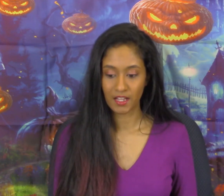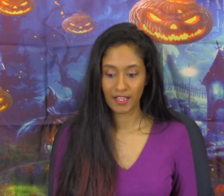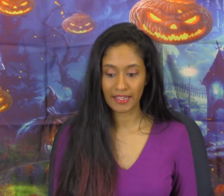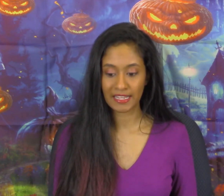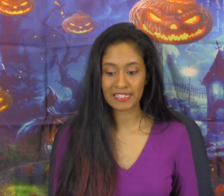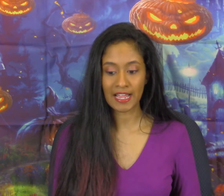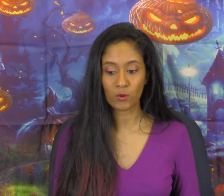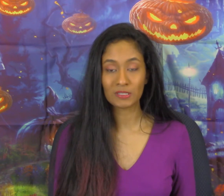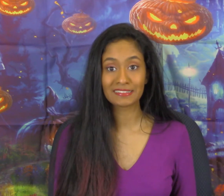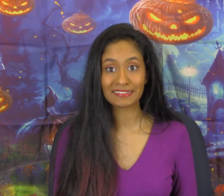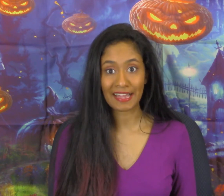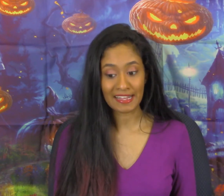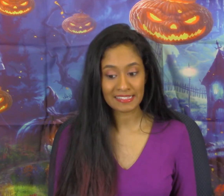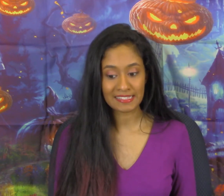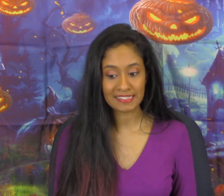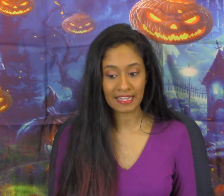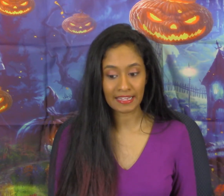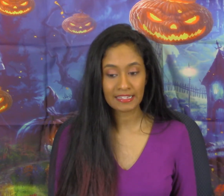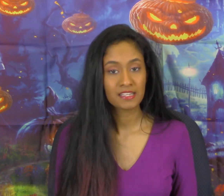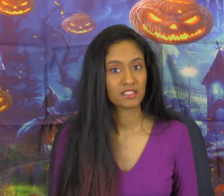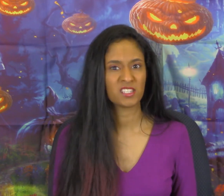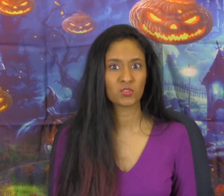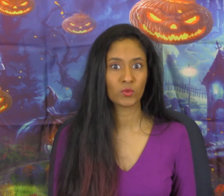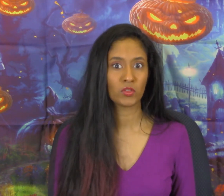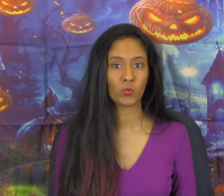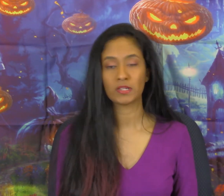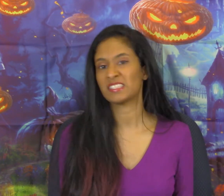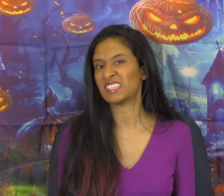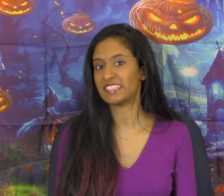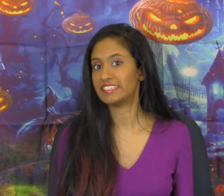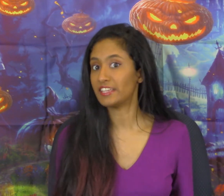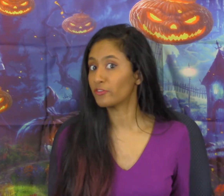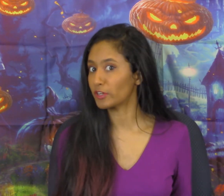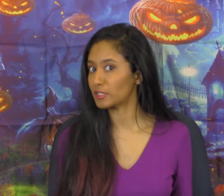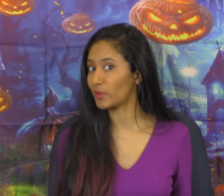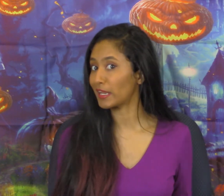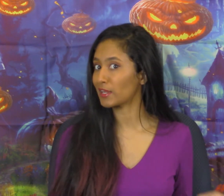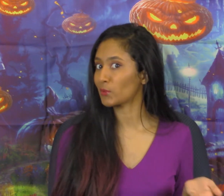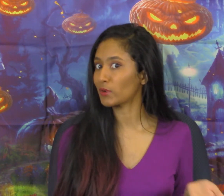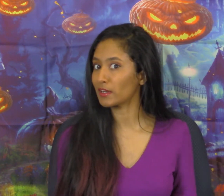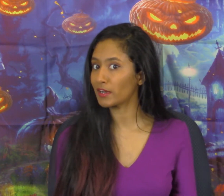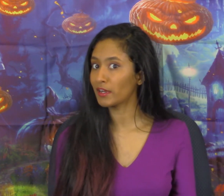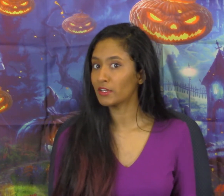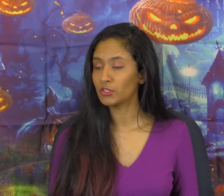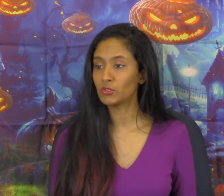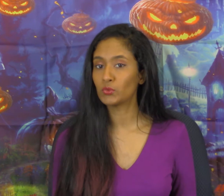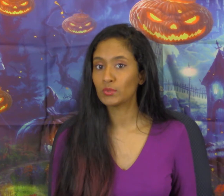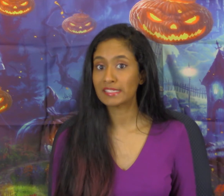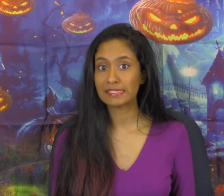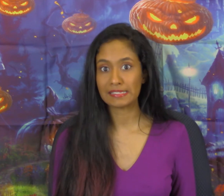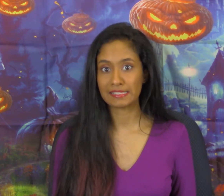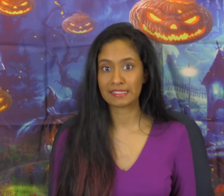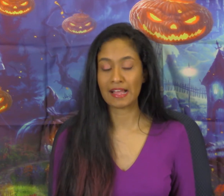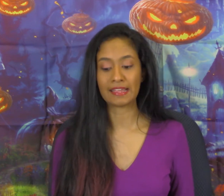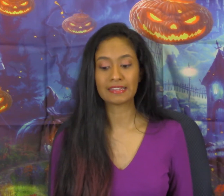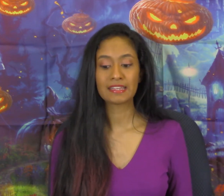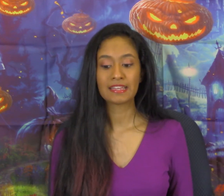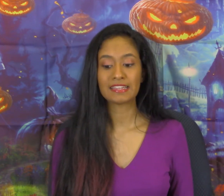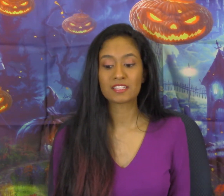And our last sign this is one of the ones that's different depending on where you see it signed is